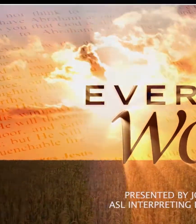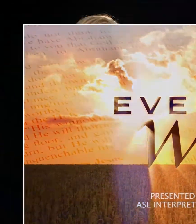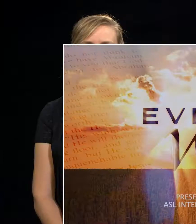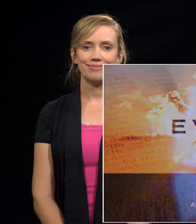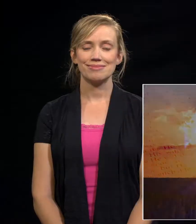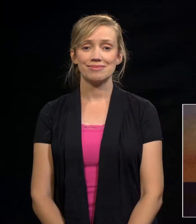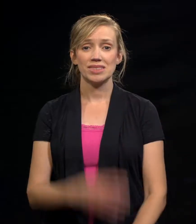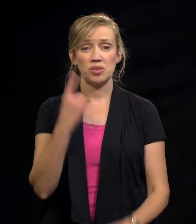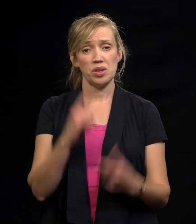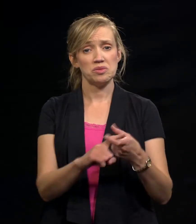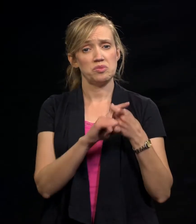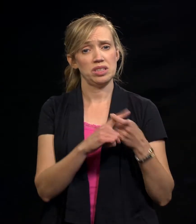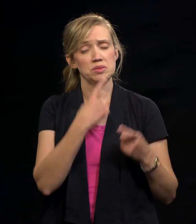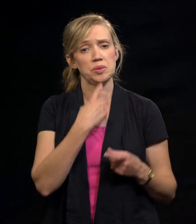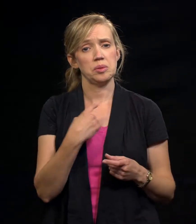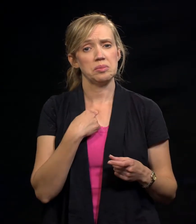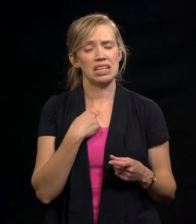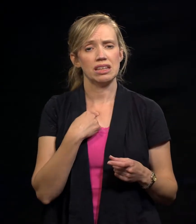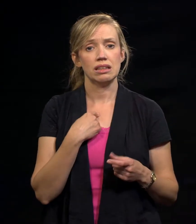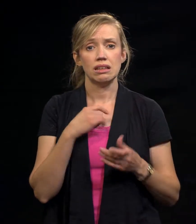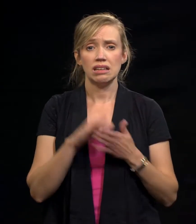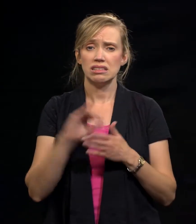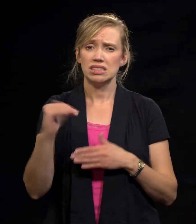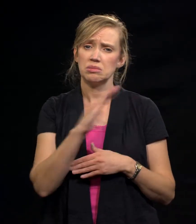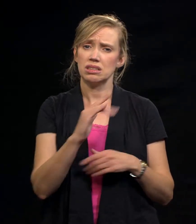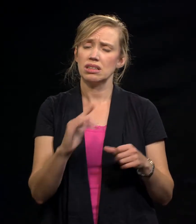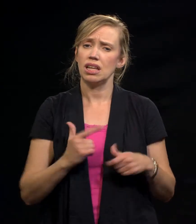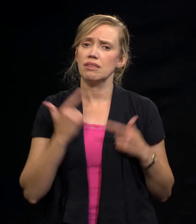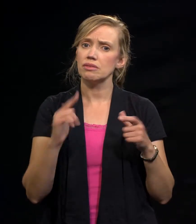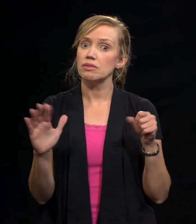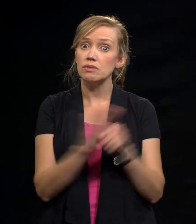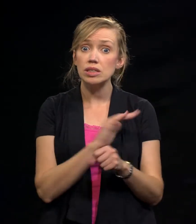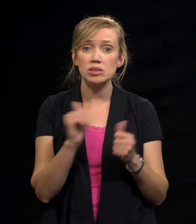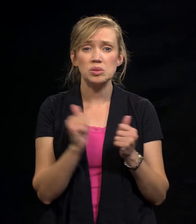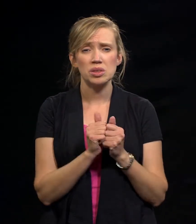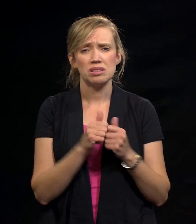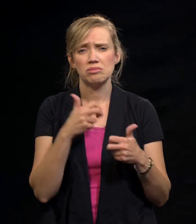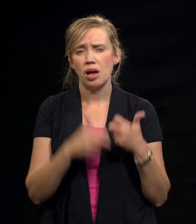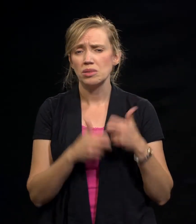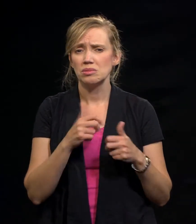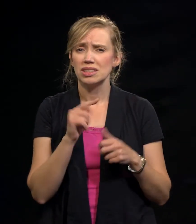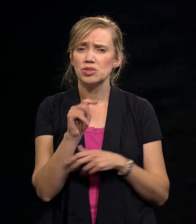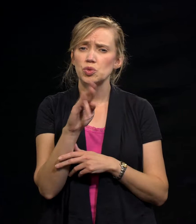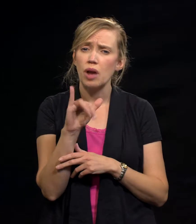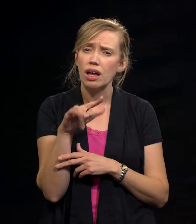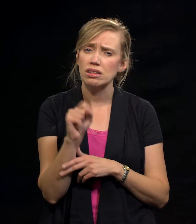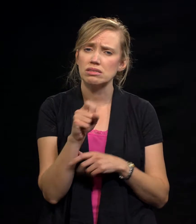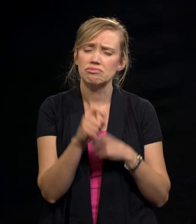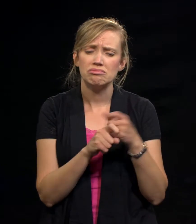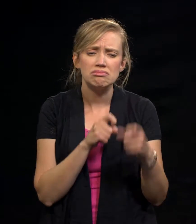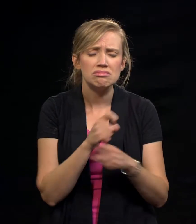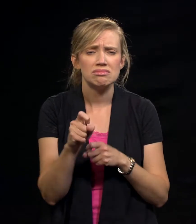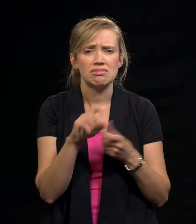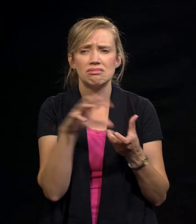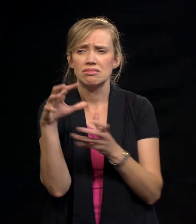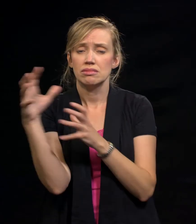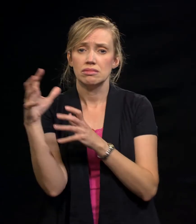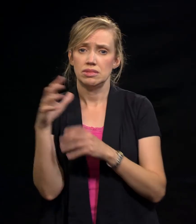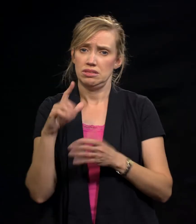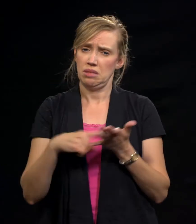A friend shared with me recently that it seemed as if his life was filled with trials. You can sometimes wonder why. Now one very good reason